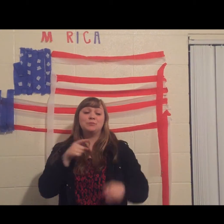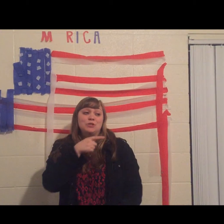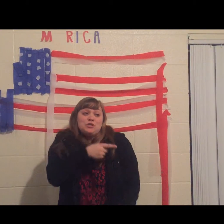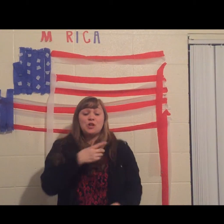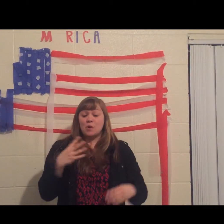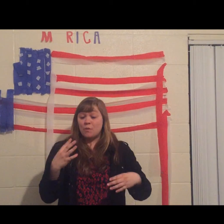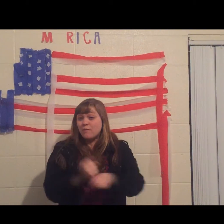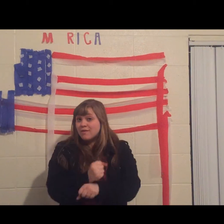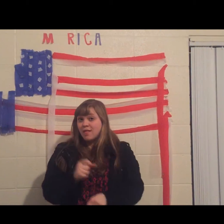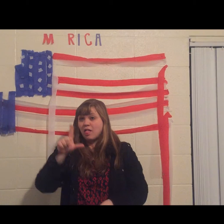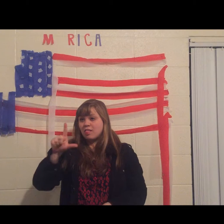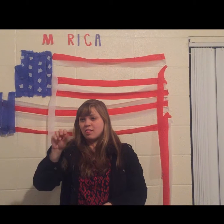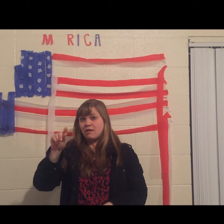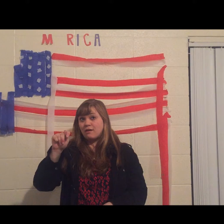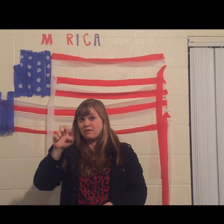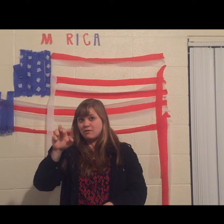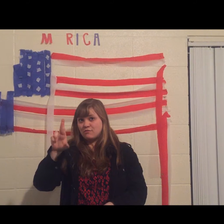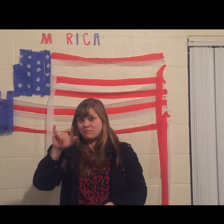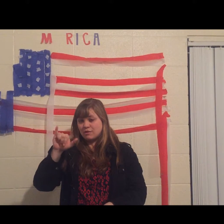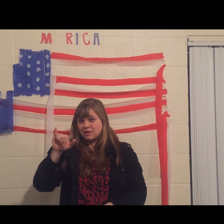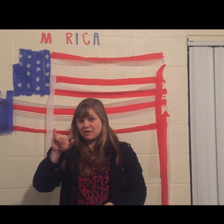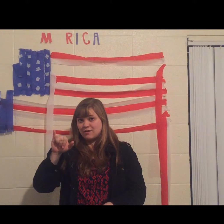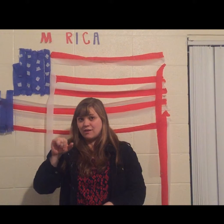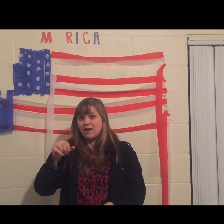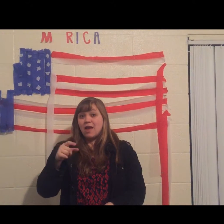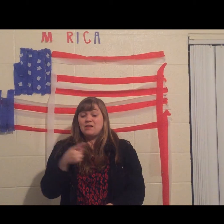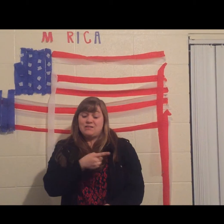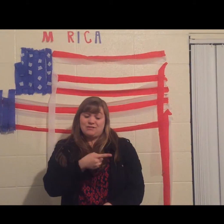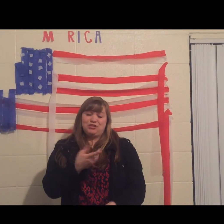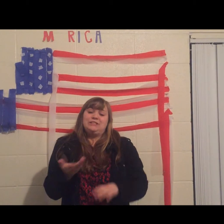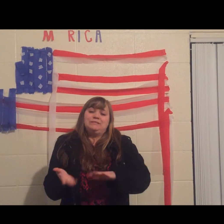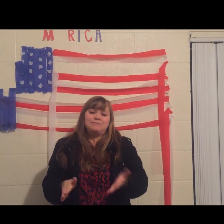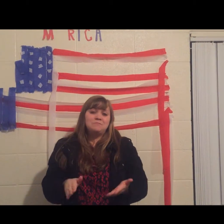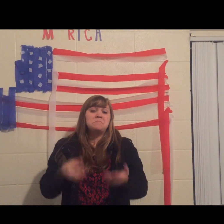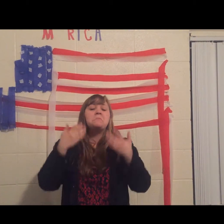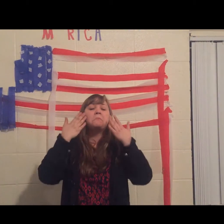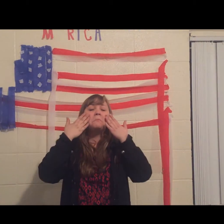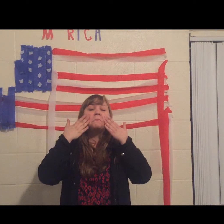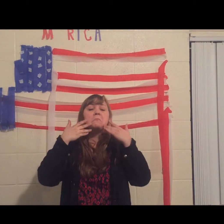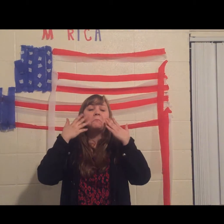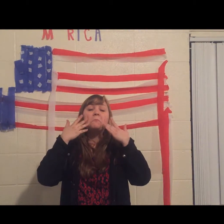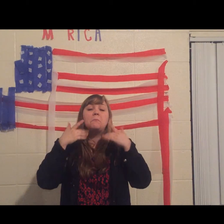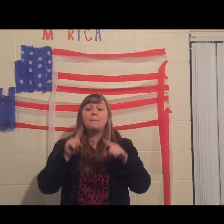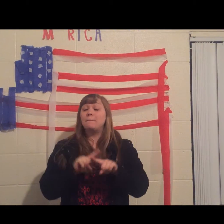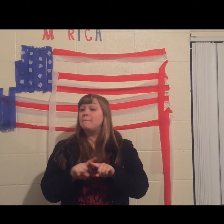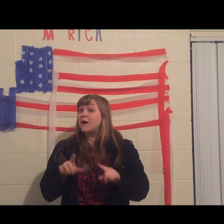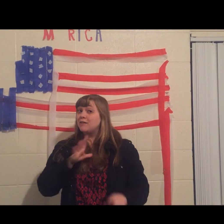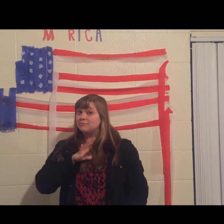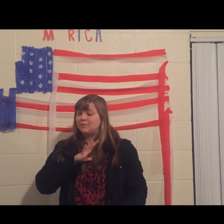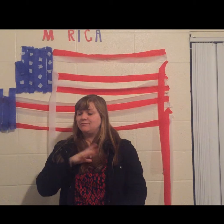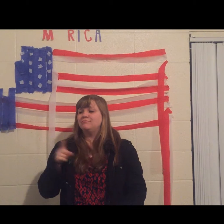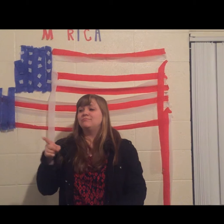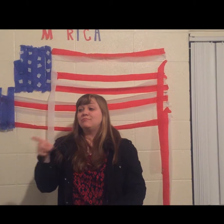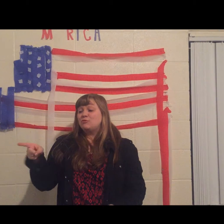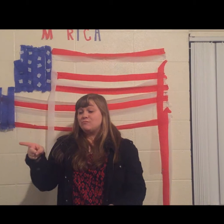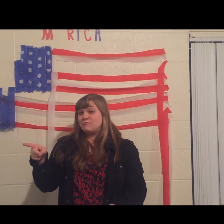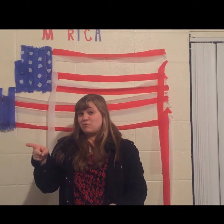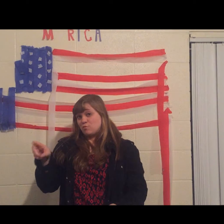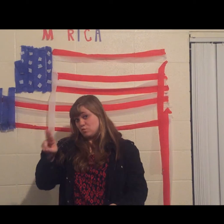Oh, the milk is going bad Hold it just a second Why is everything in this fridge Warm and tepid I better step it up And